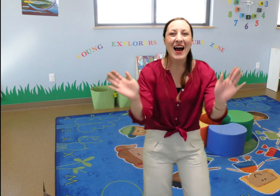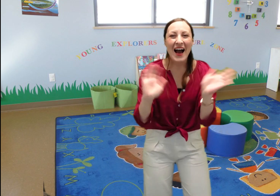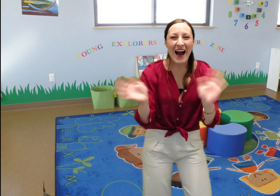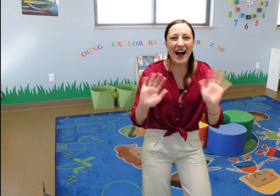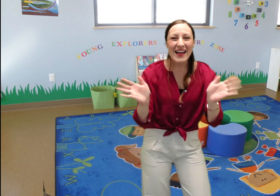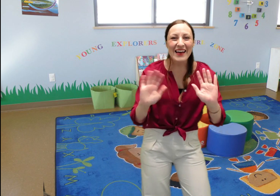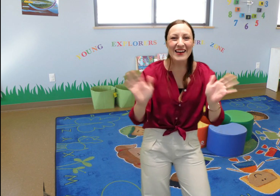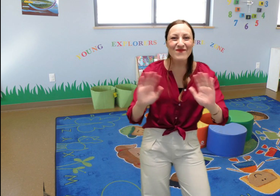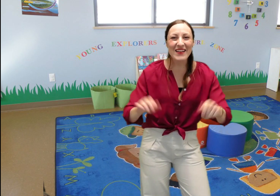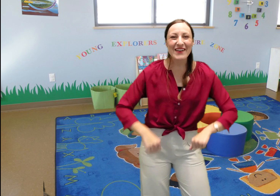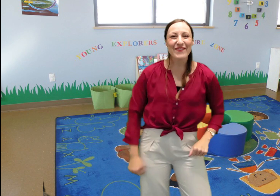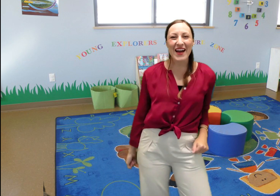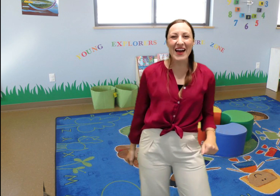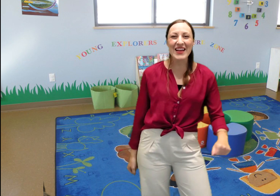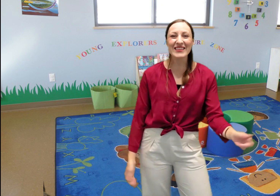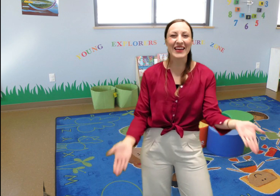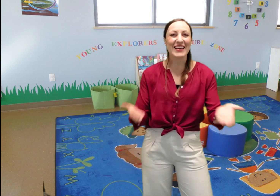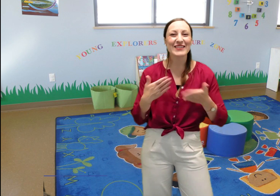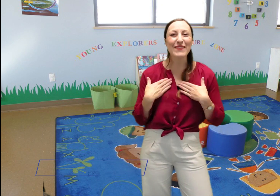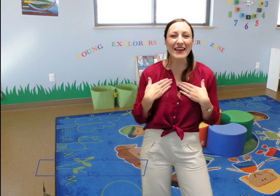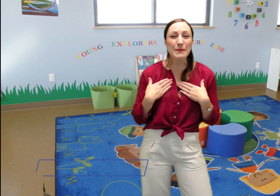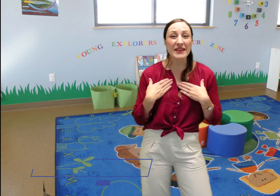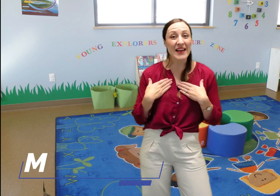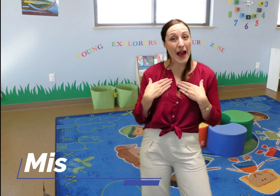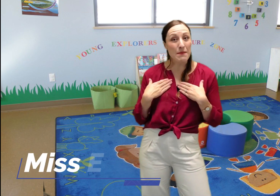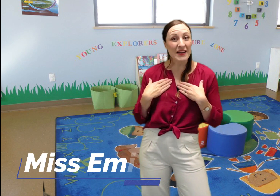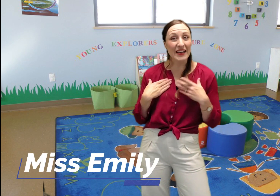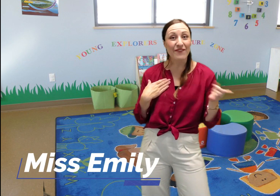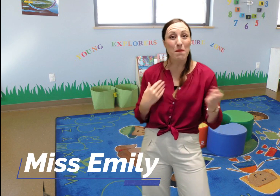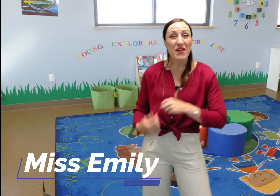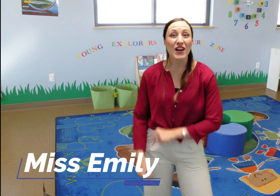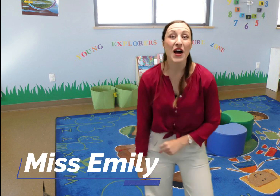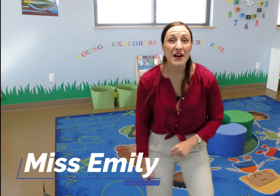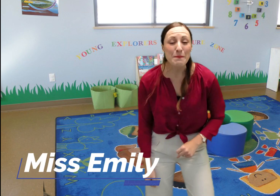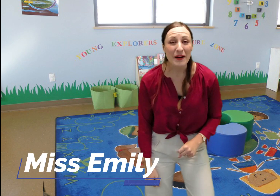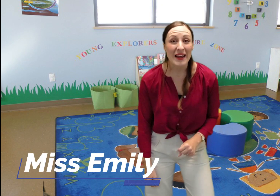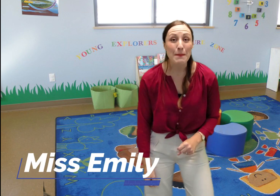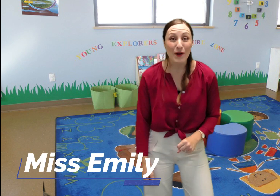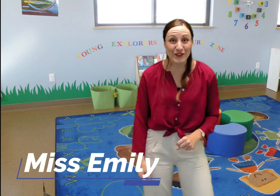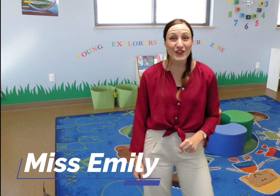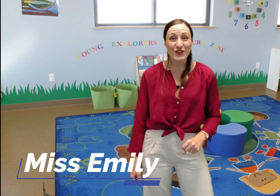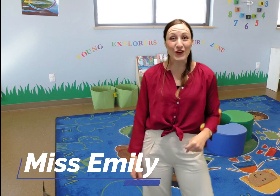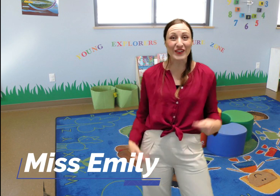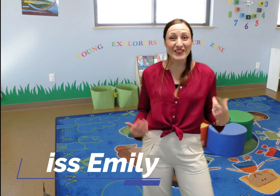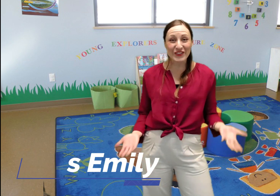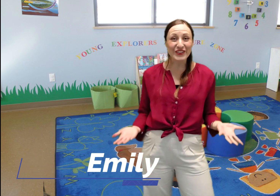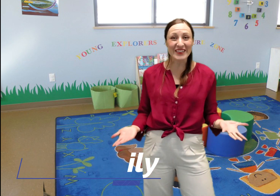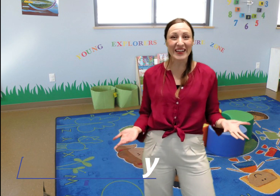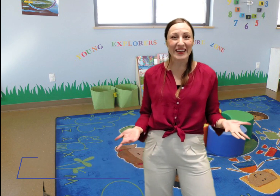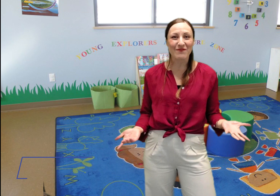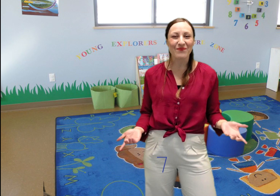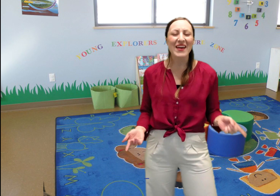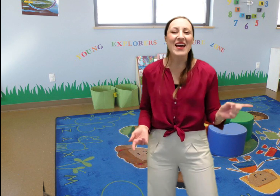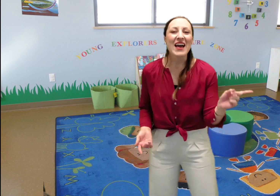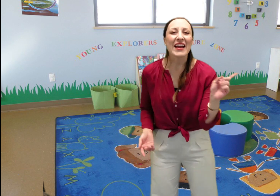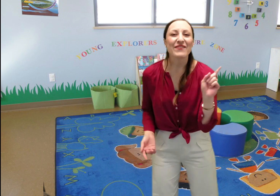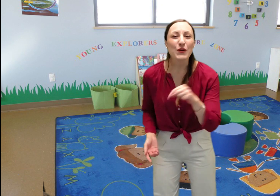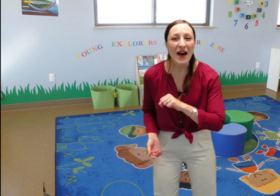Hi Learn & Play friends! It's me, Emily from the Learn & Play Montessori school team. If you